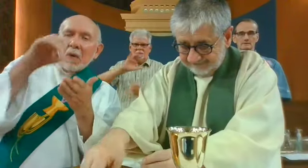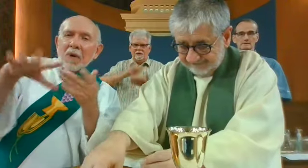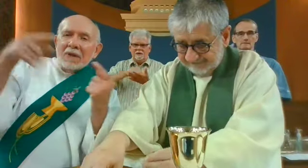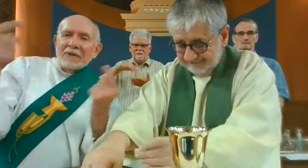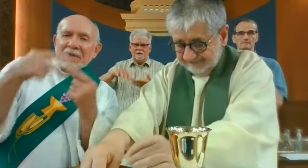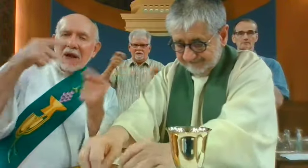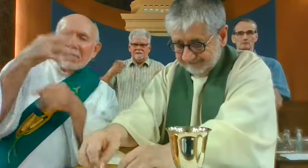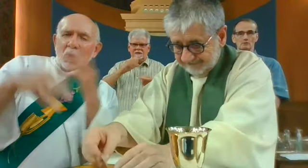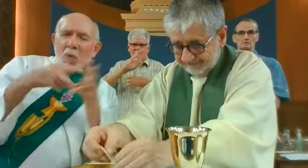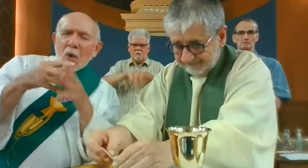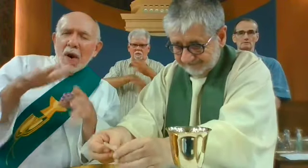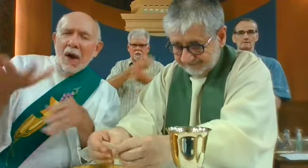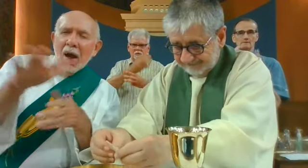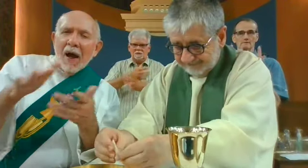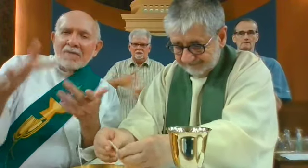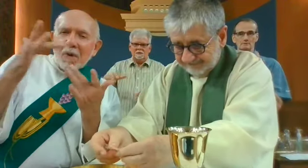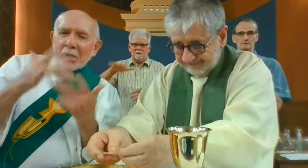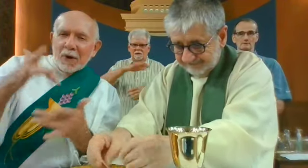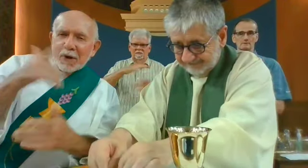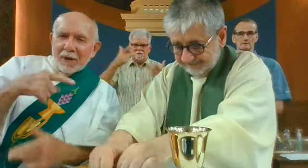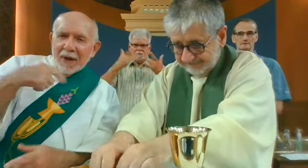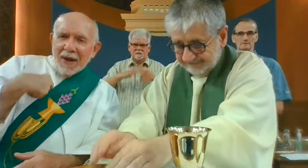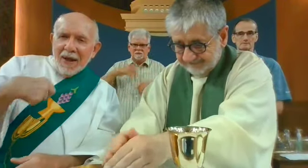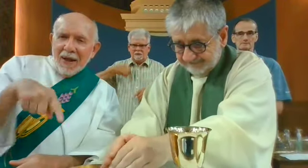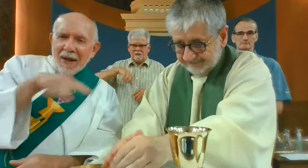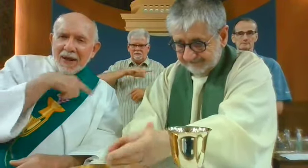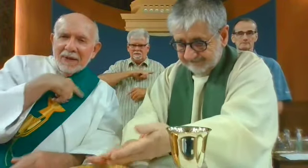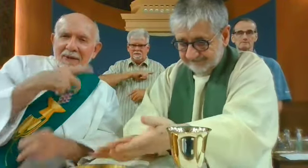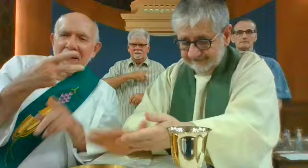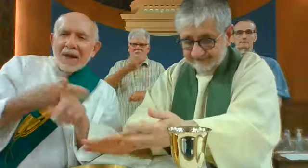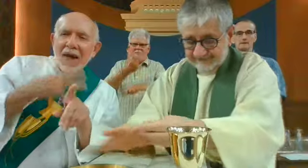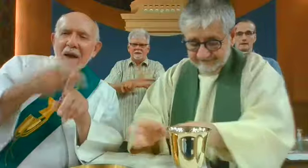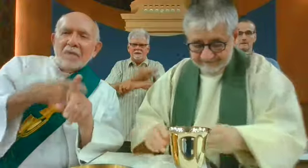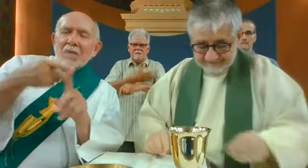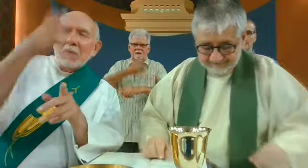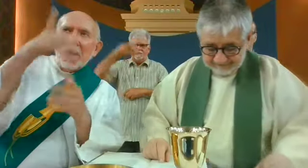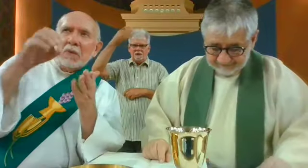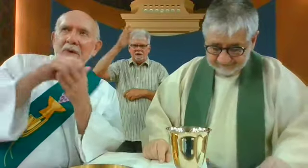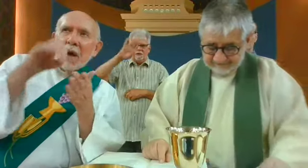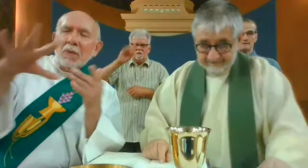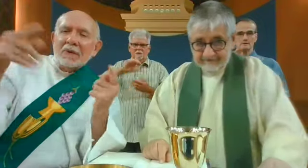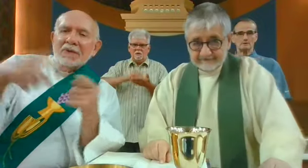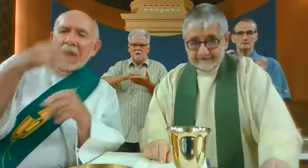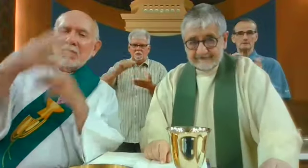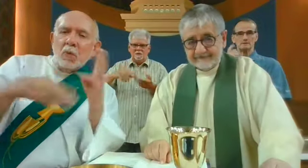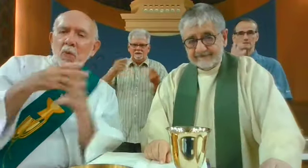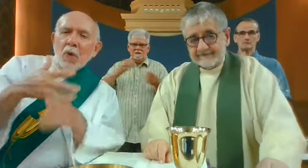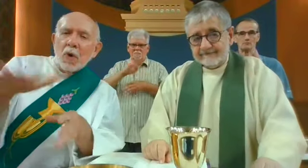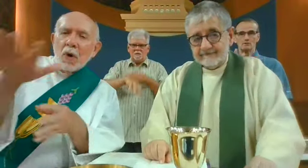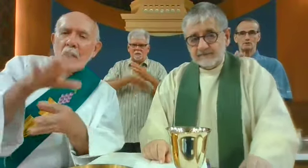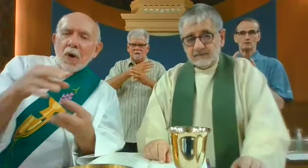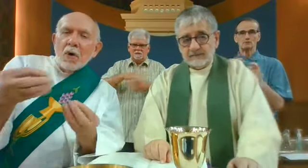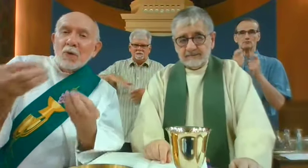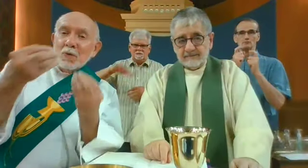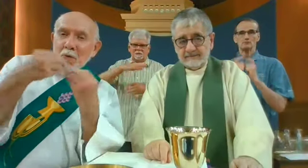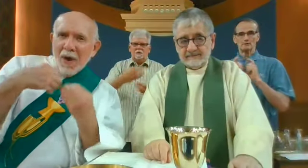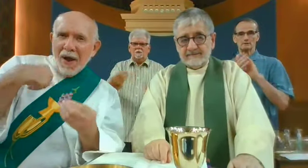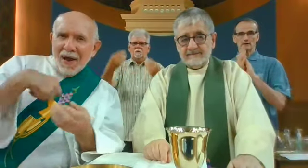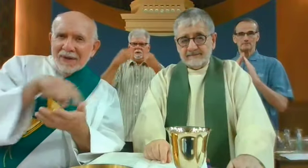God, you take away the sins of the world, have mercy on us. Lamb of God, you take away